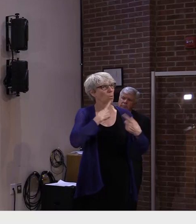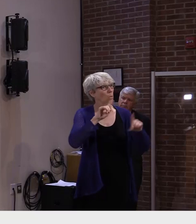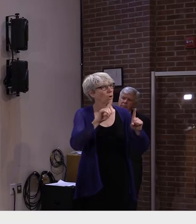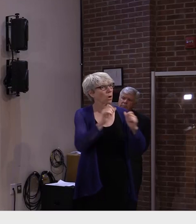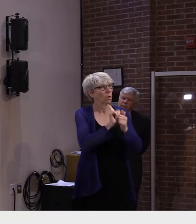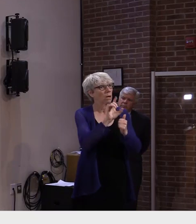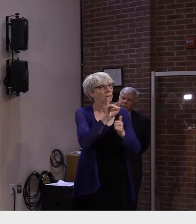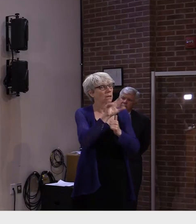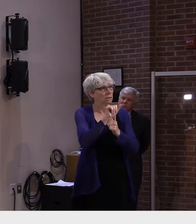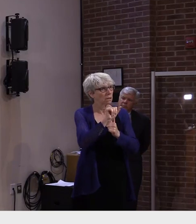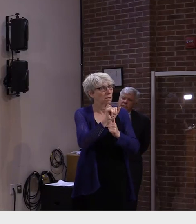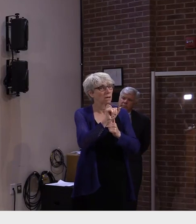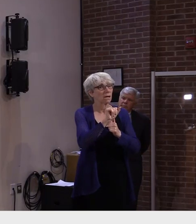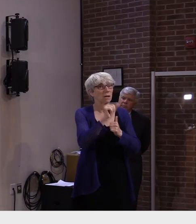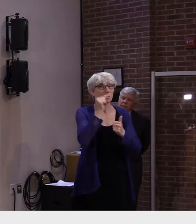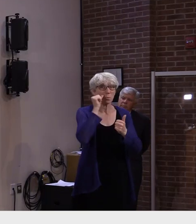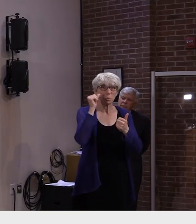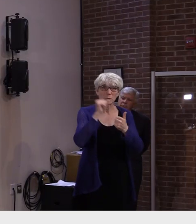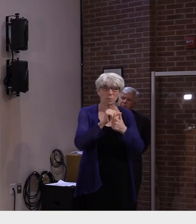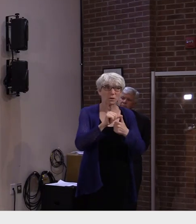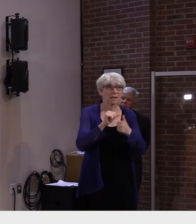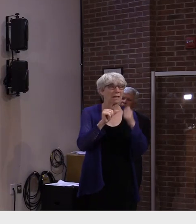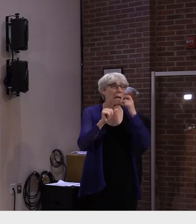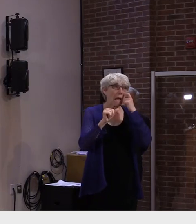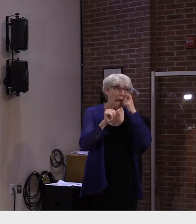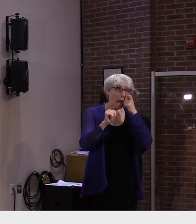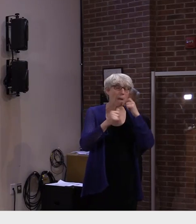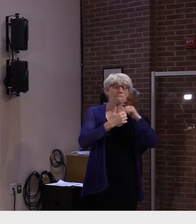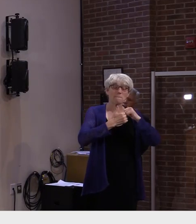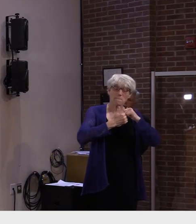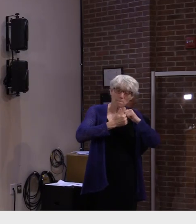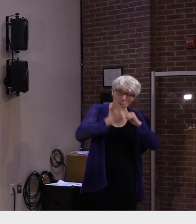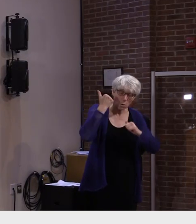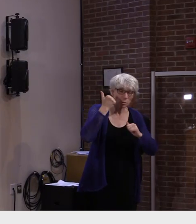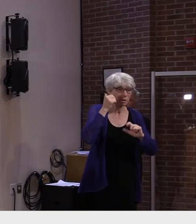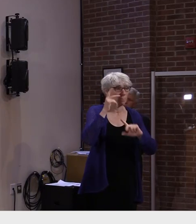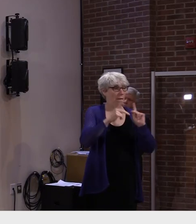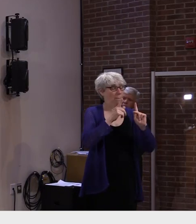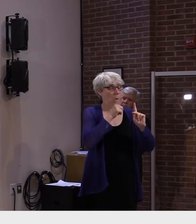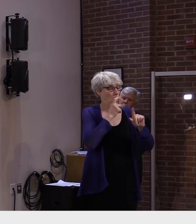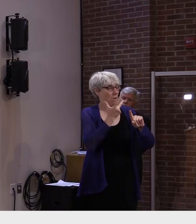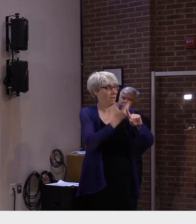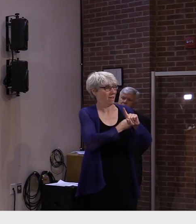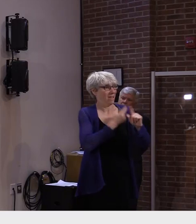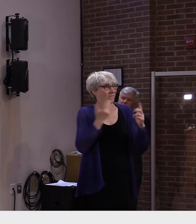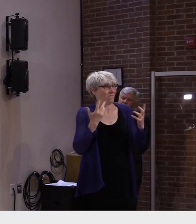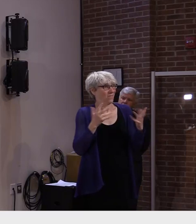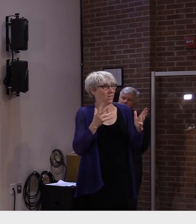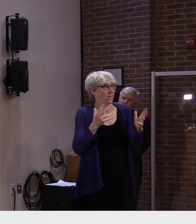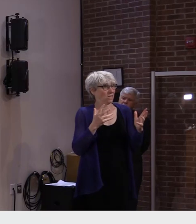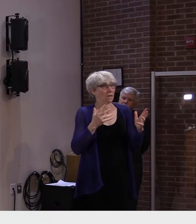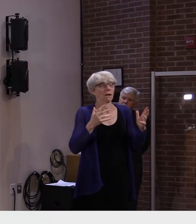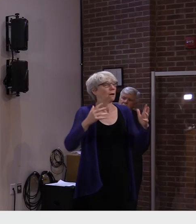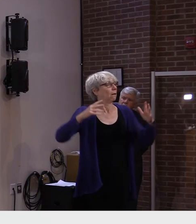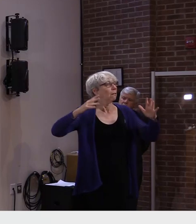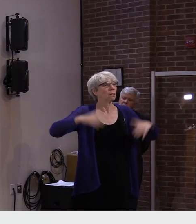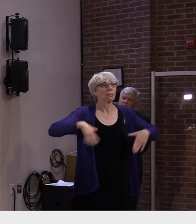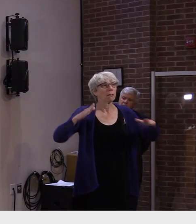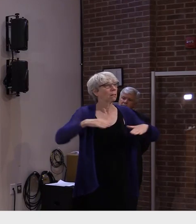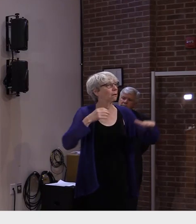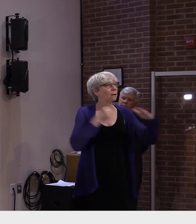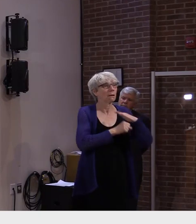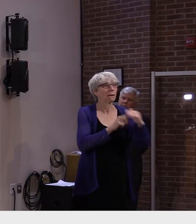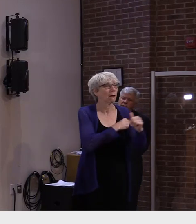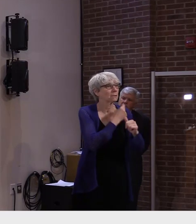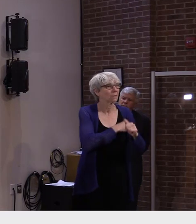% of those who have been vaccinated who aren't in the hospital at this time. So those